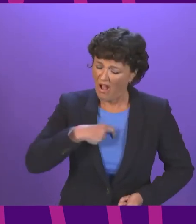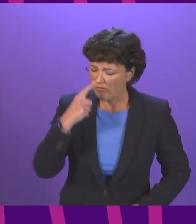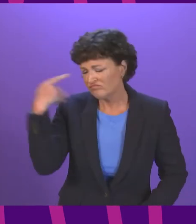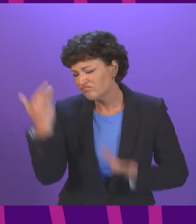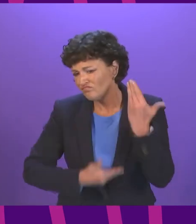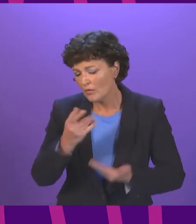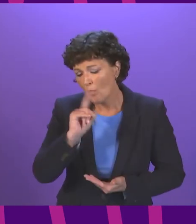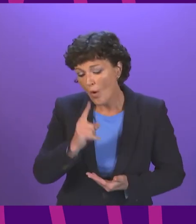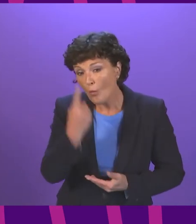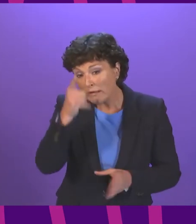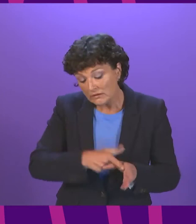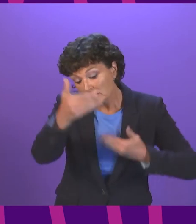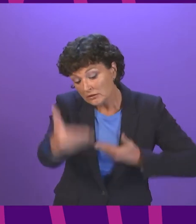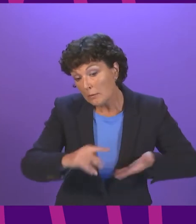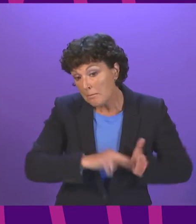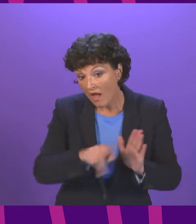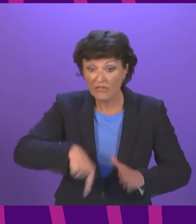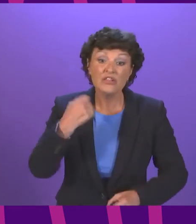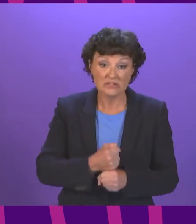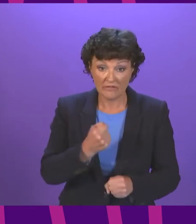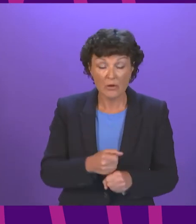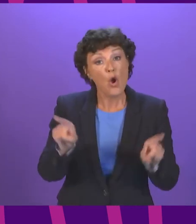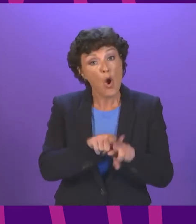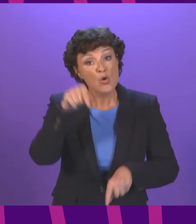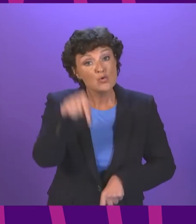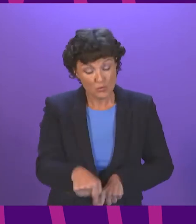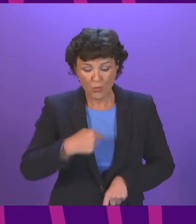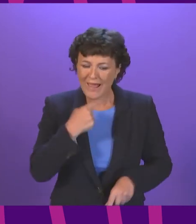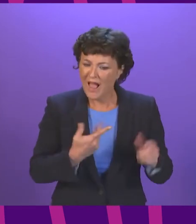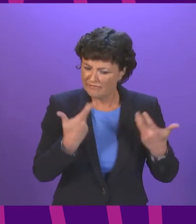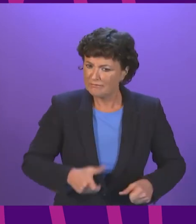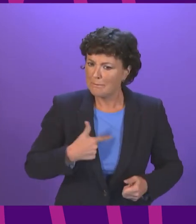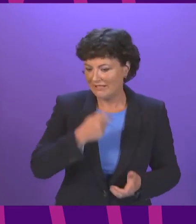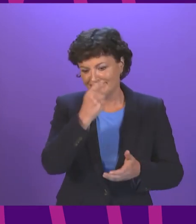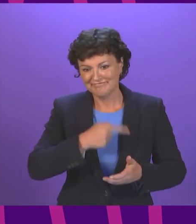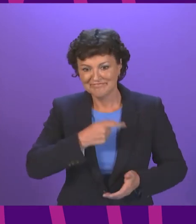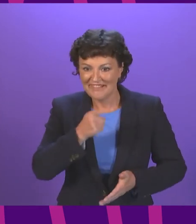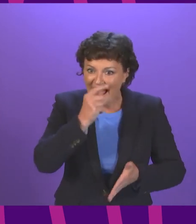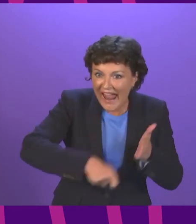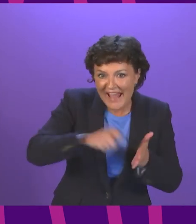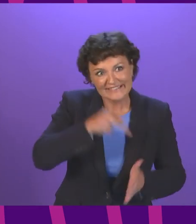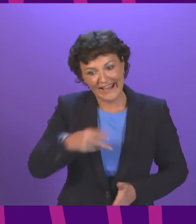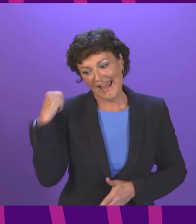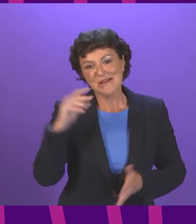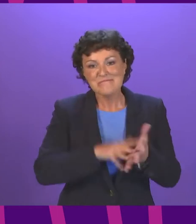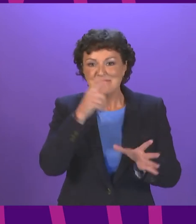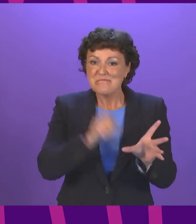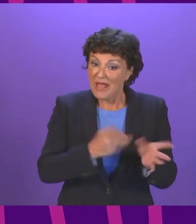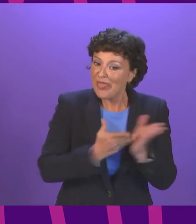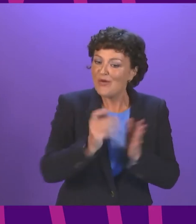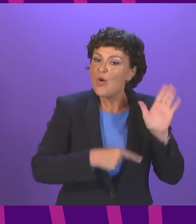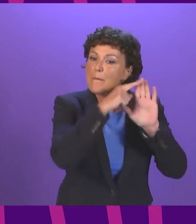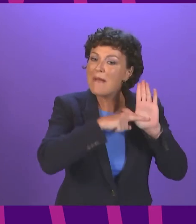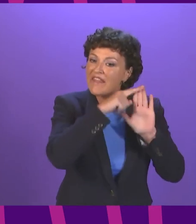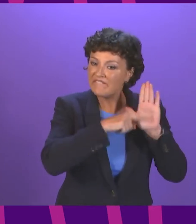priorities for the duration of this Parliament as we implement the manifesto we were resoundingly re-elected on in May, and our